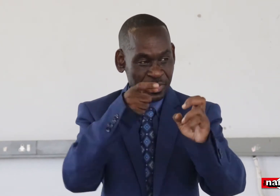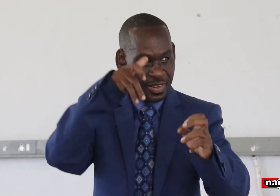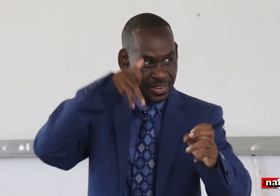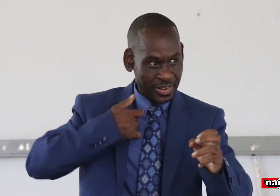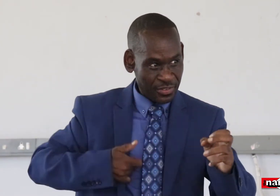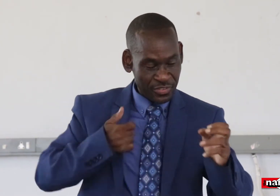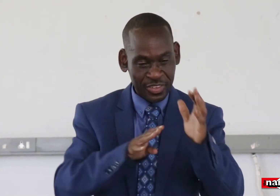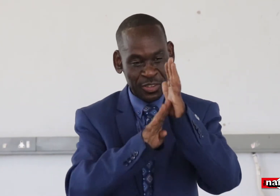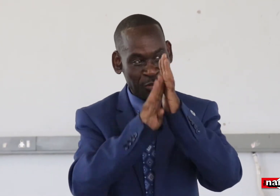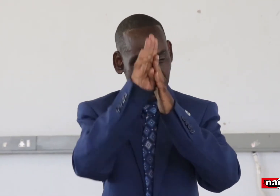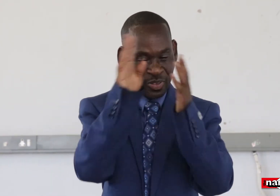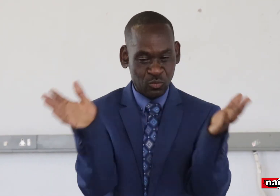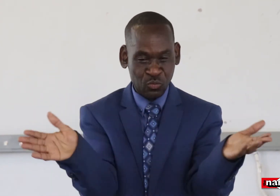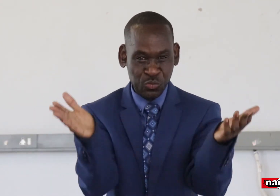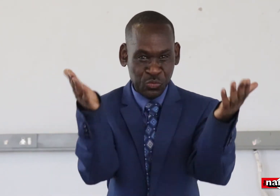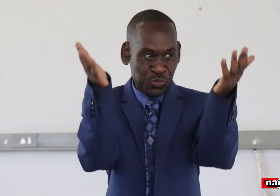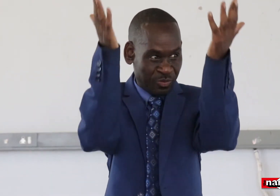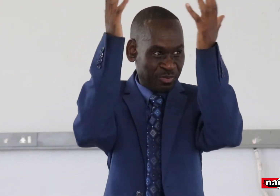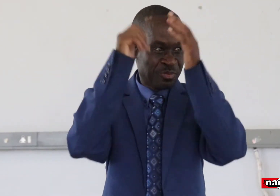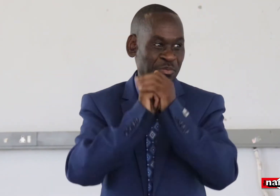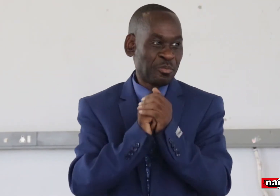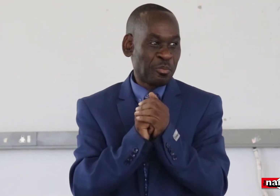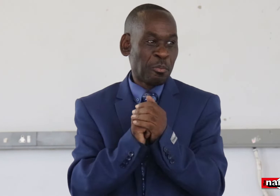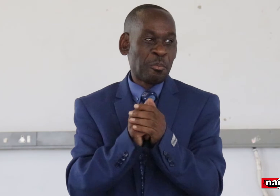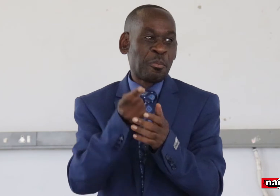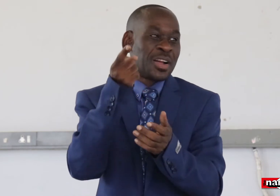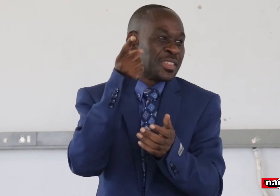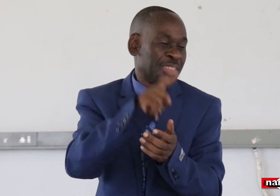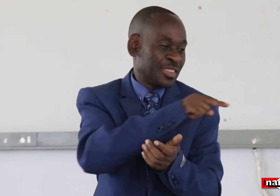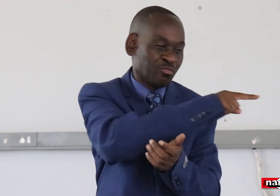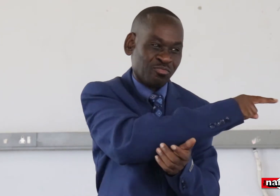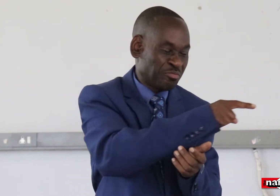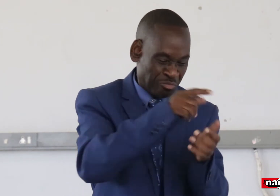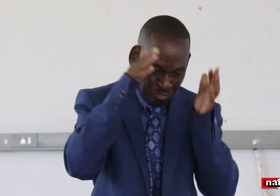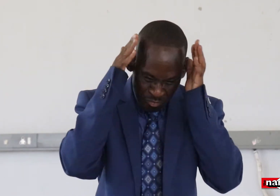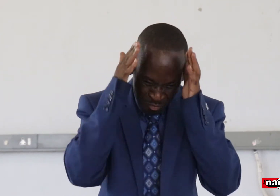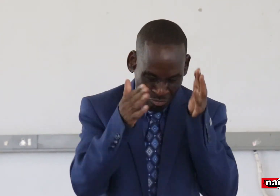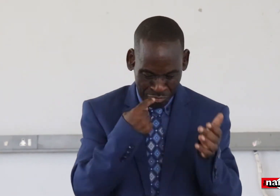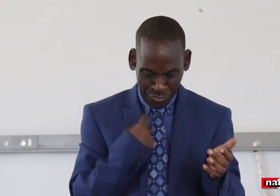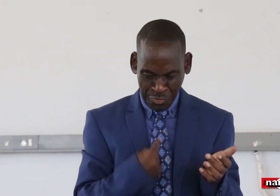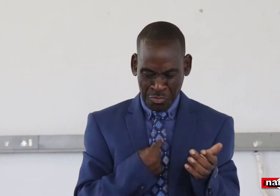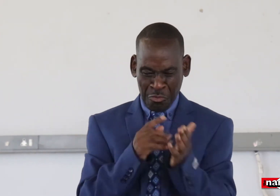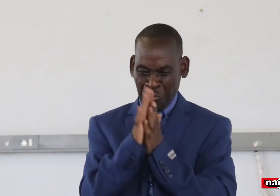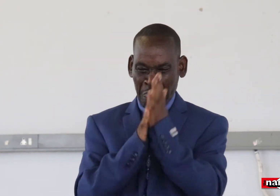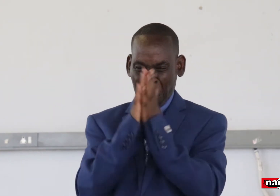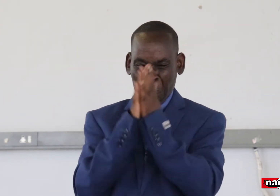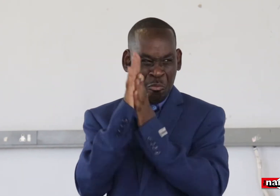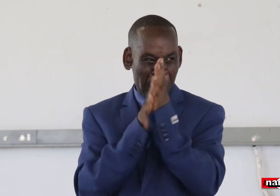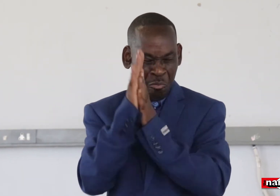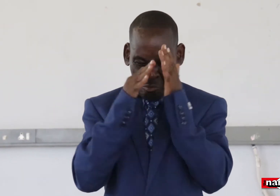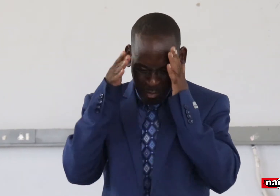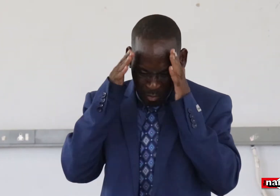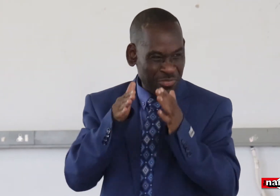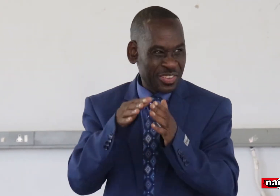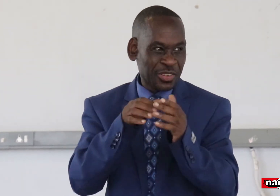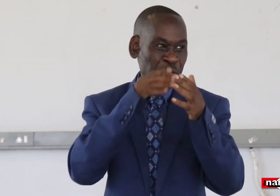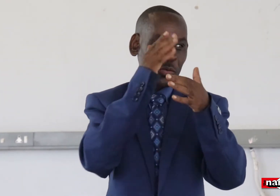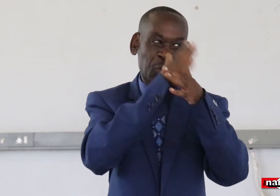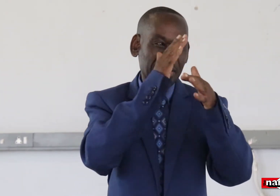The responsibility of the Council is to promote and to protect the rights of disabled people,